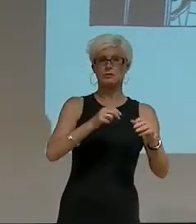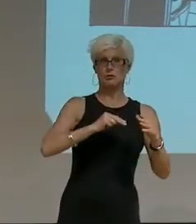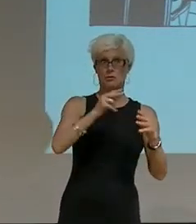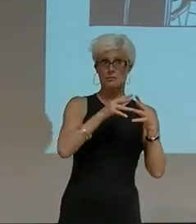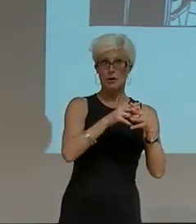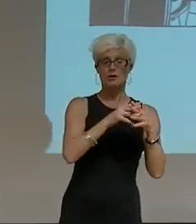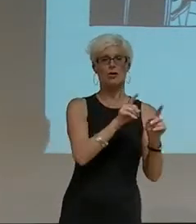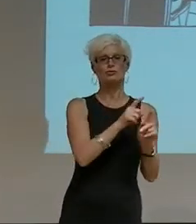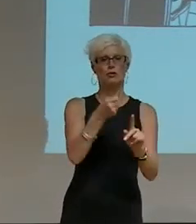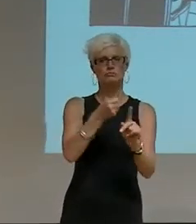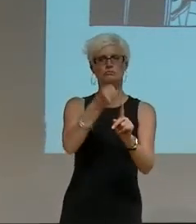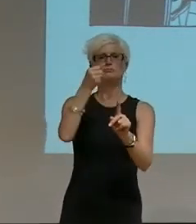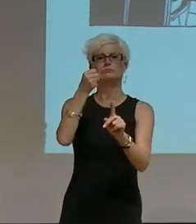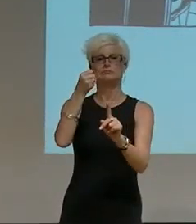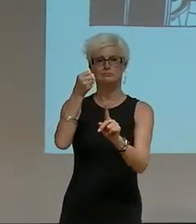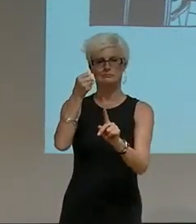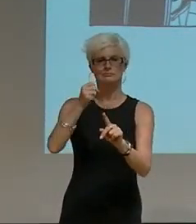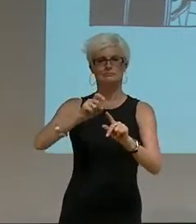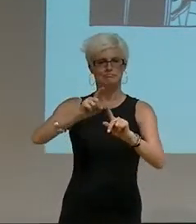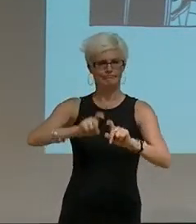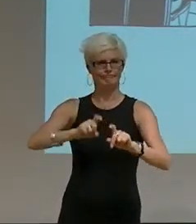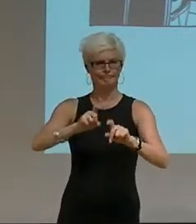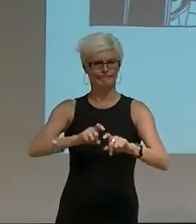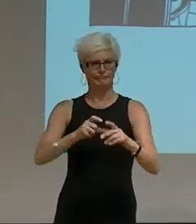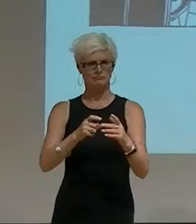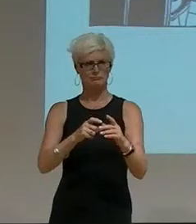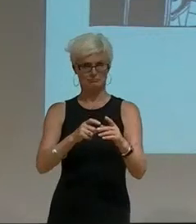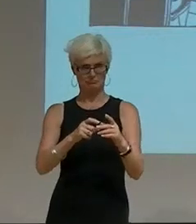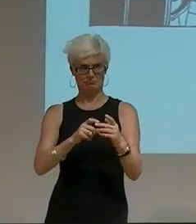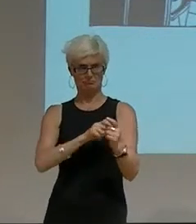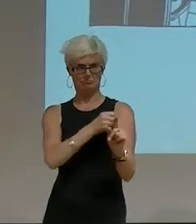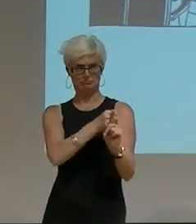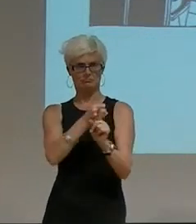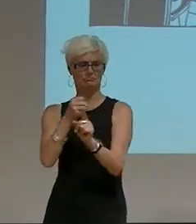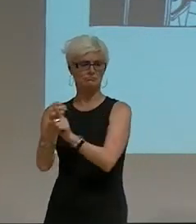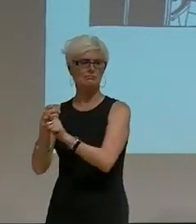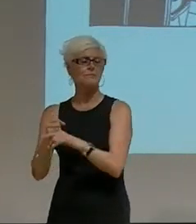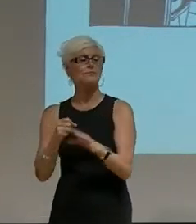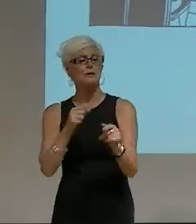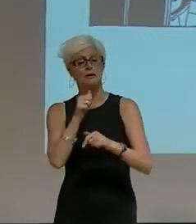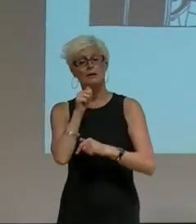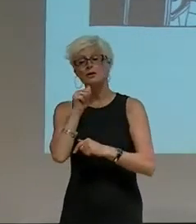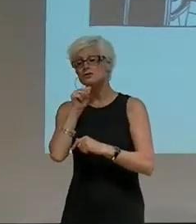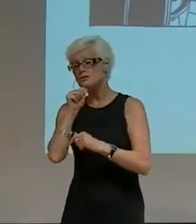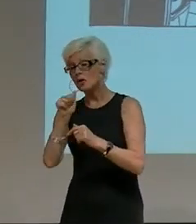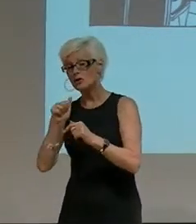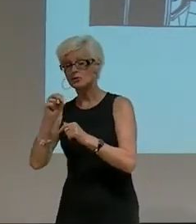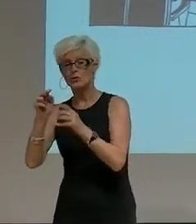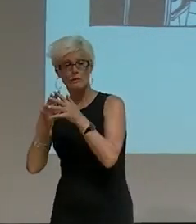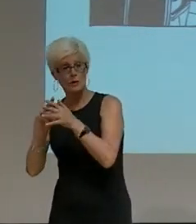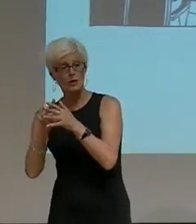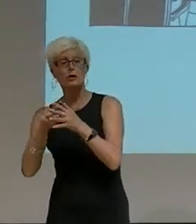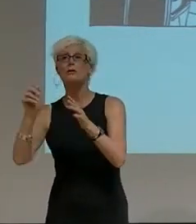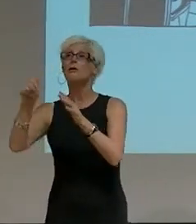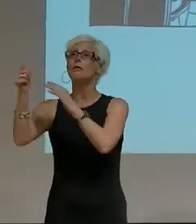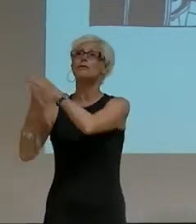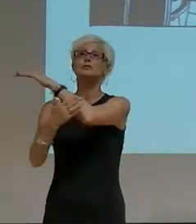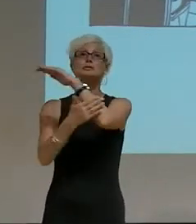needs to be undertaken to explore what forms of asexuality are common in non-North American and especially transnational contexts.